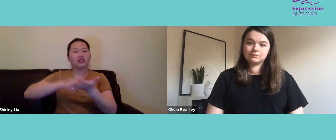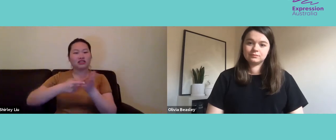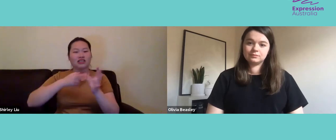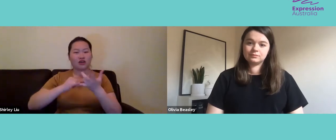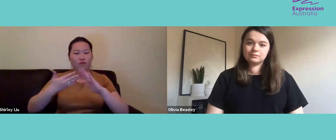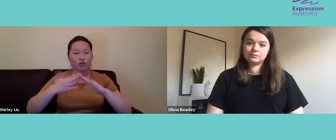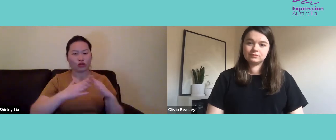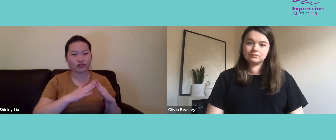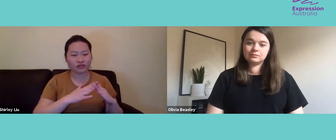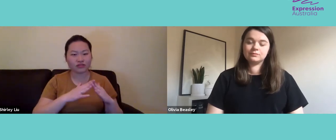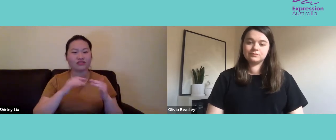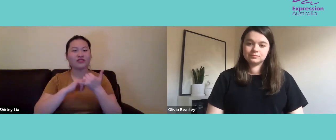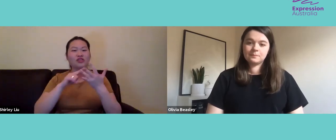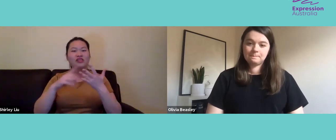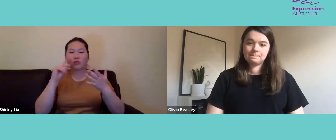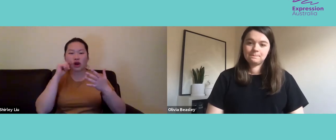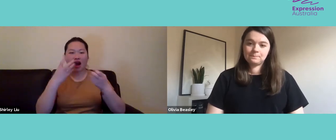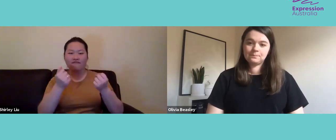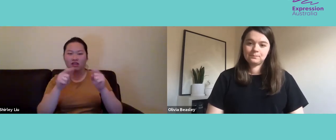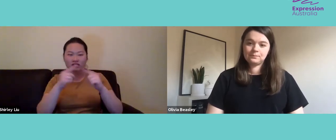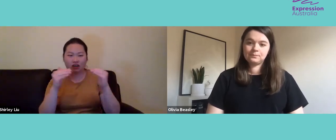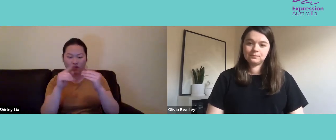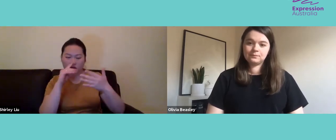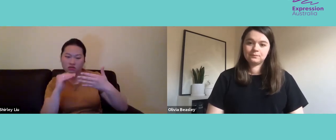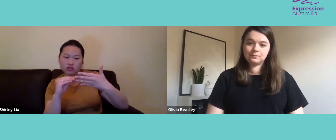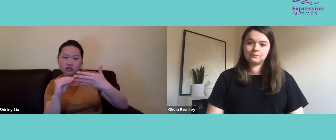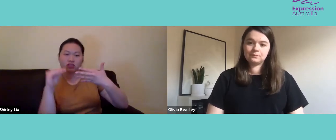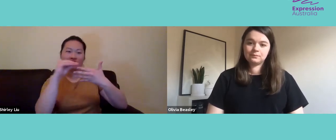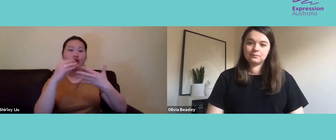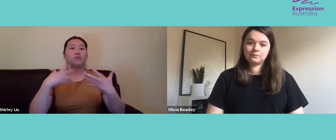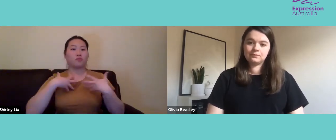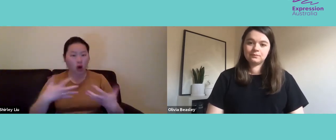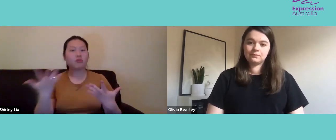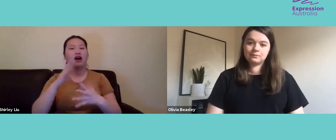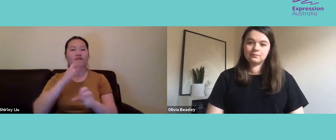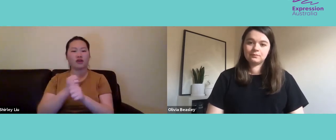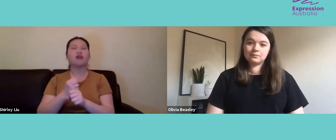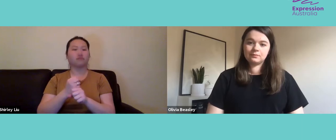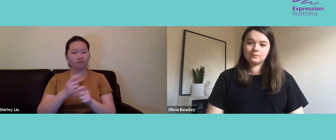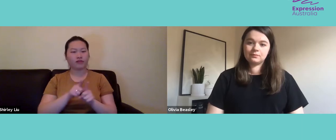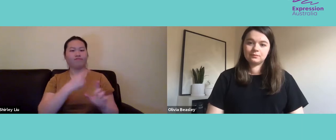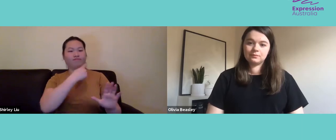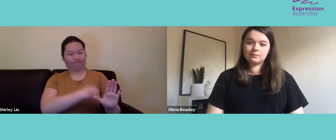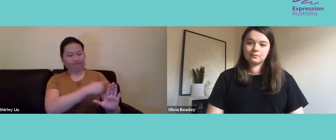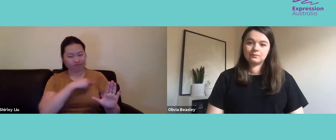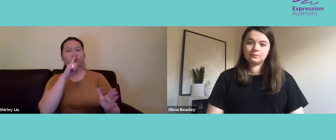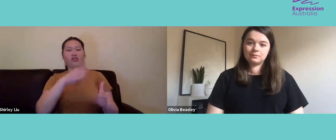but having that acknowledgement is not quite at the level of official